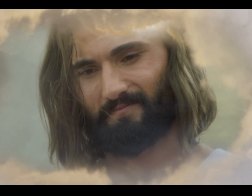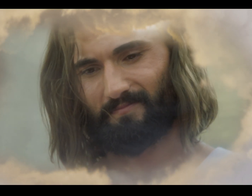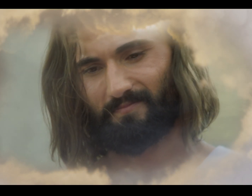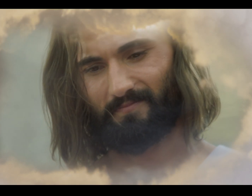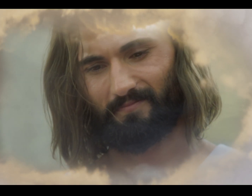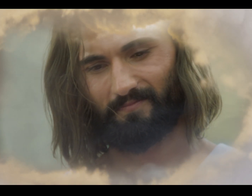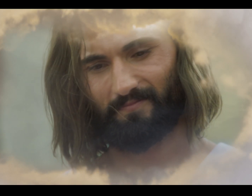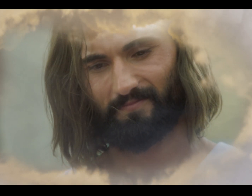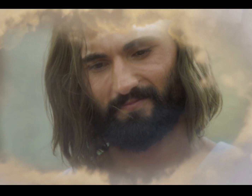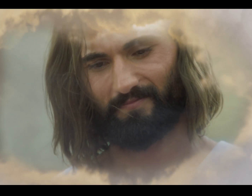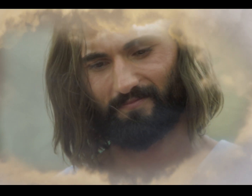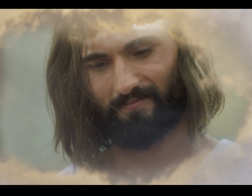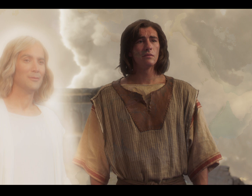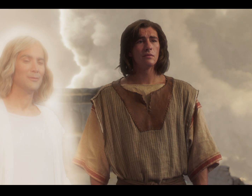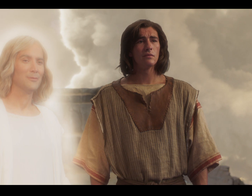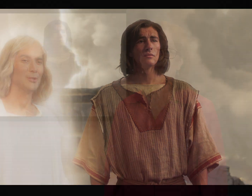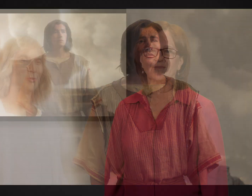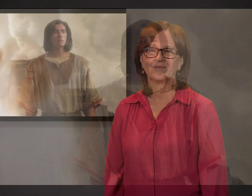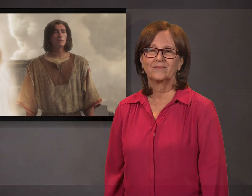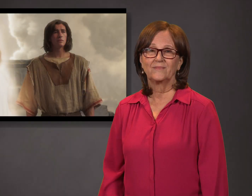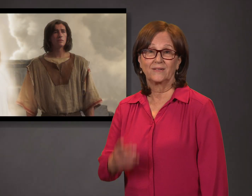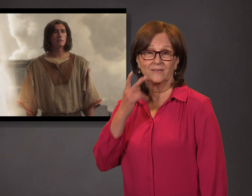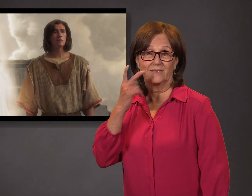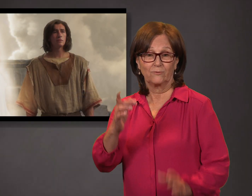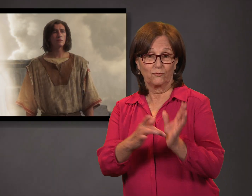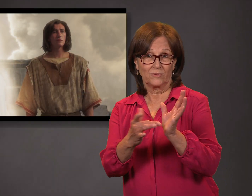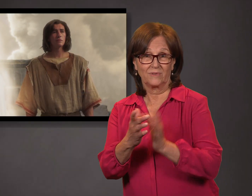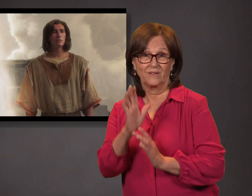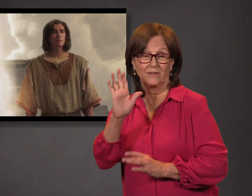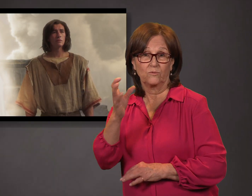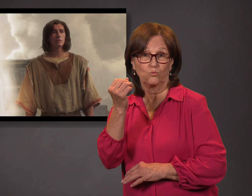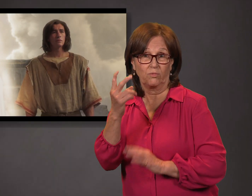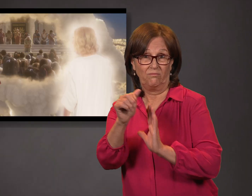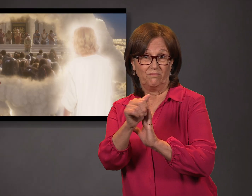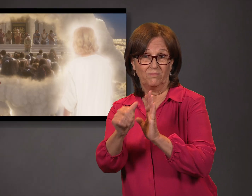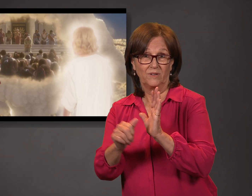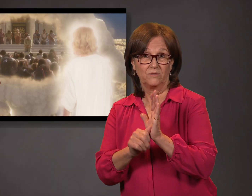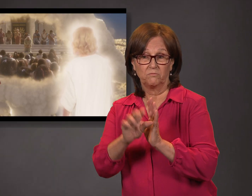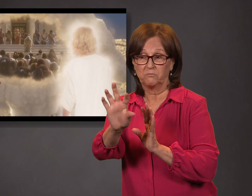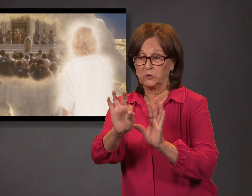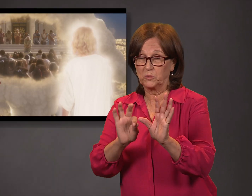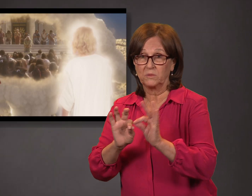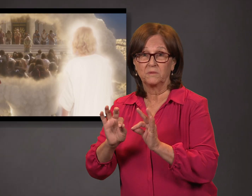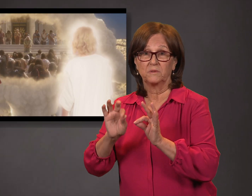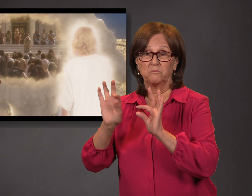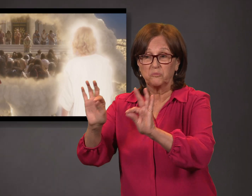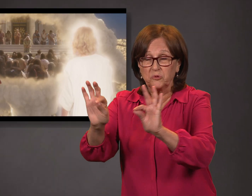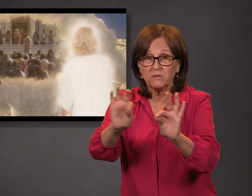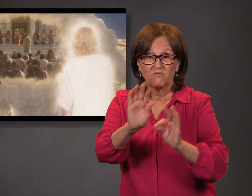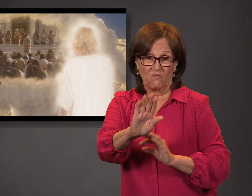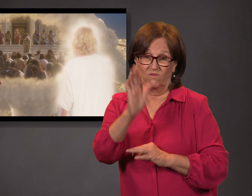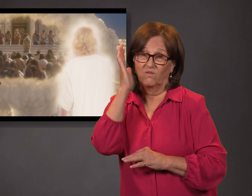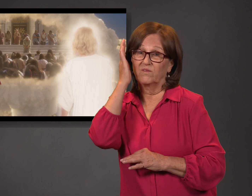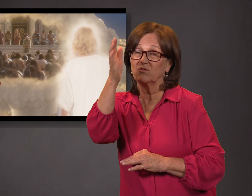Behold thy Behold twelve disciples of the Lamb, who are chosen to minister to thy seed.